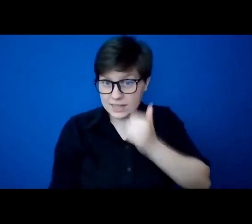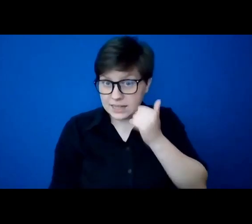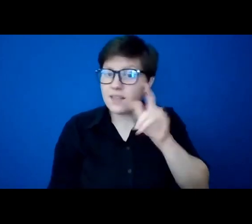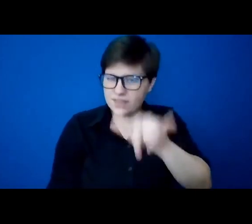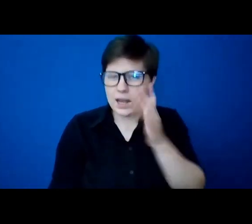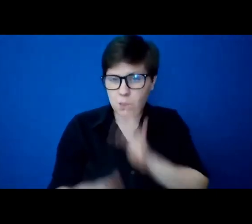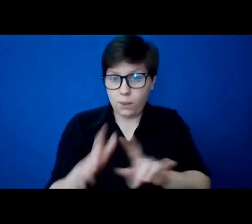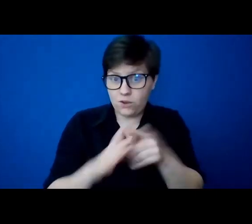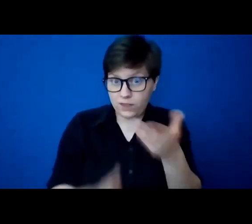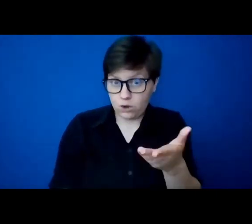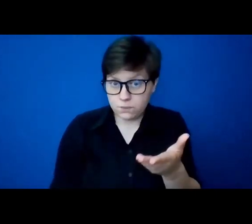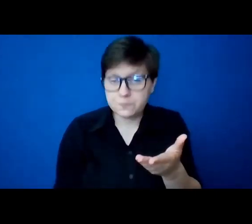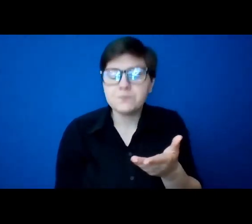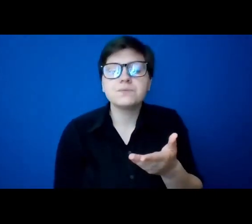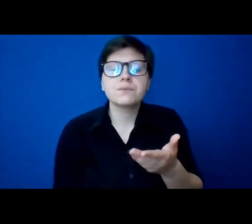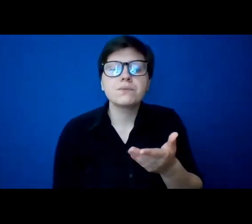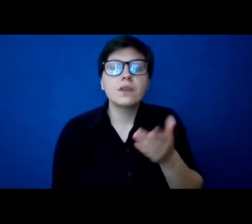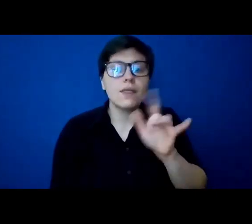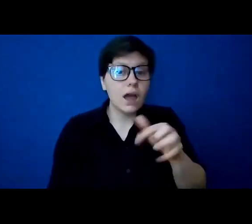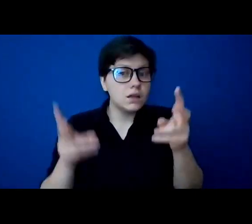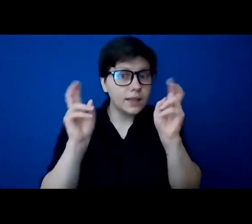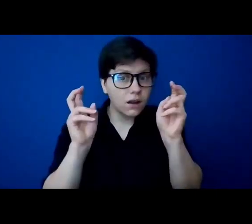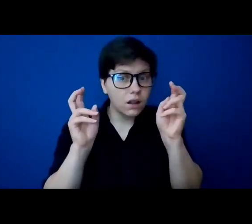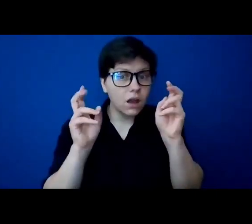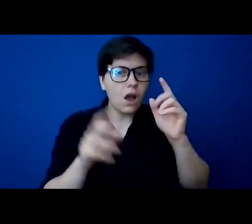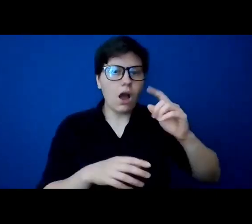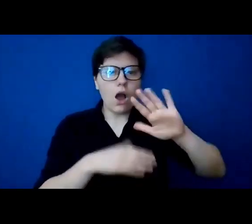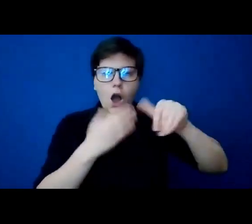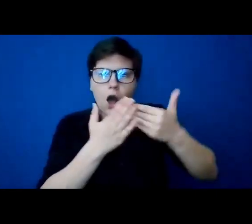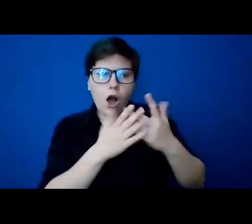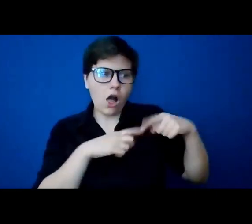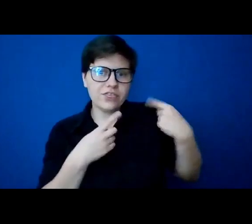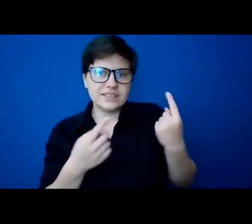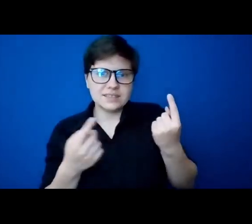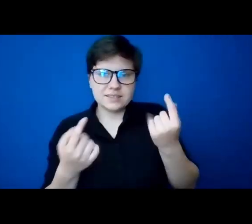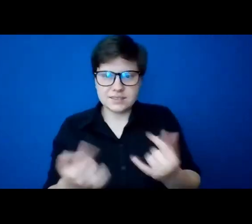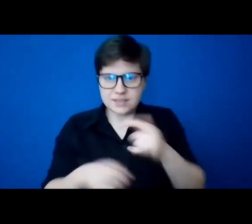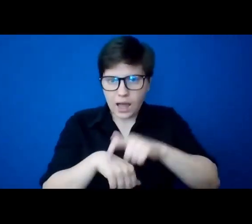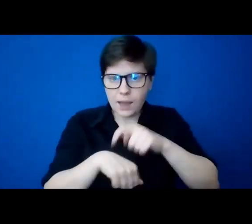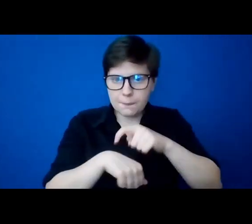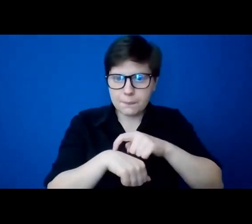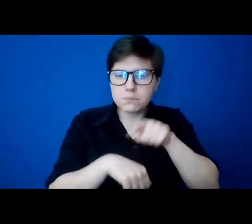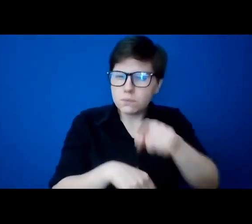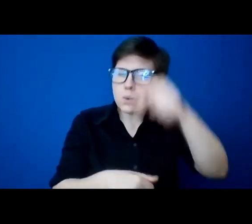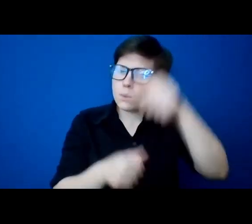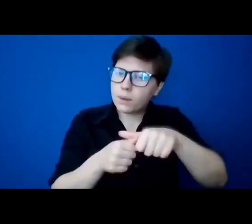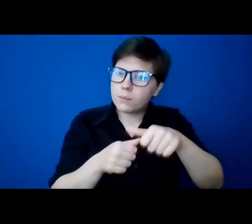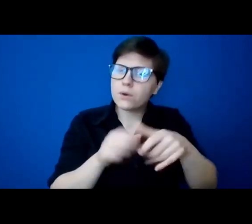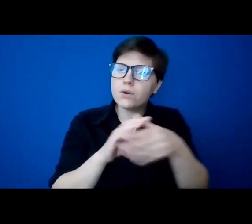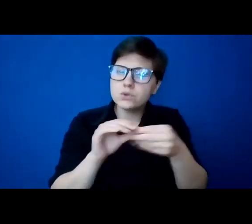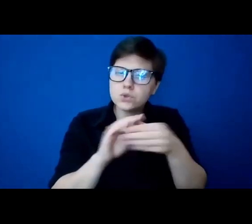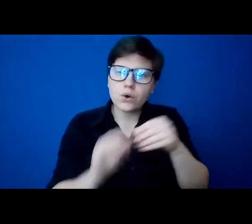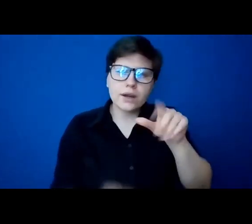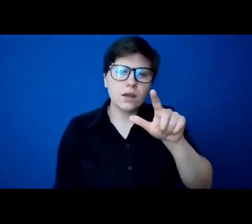it's entitled all this time. You remember the story from Luke